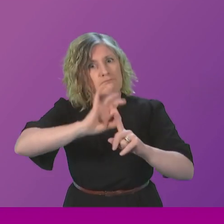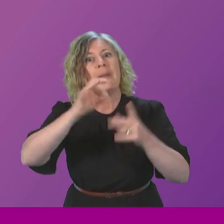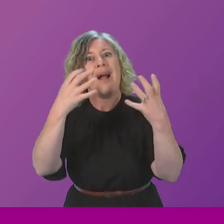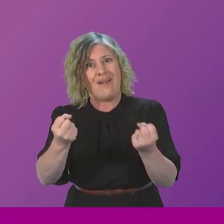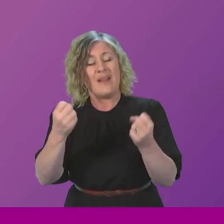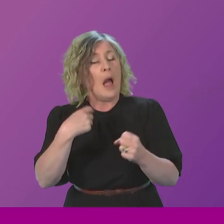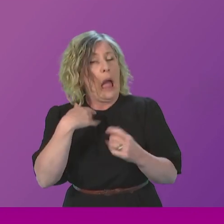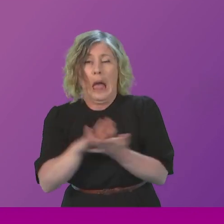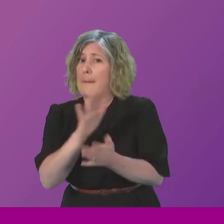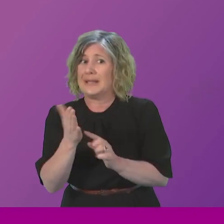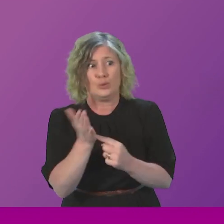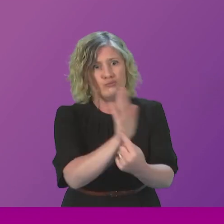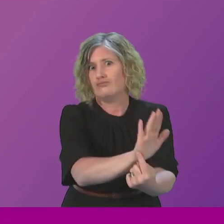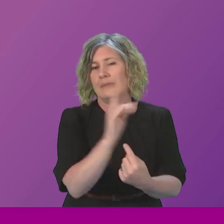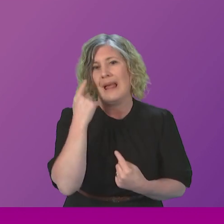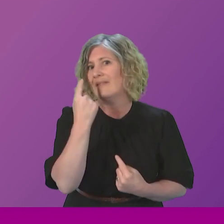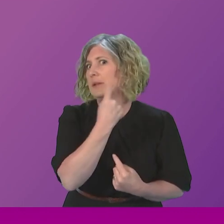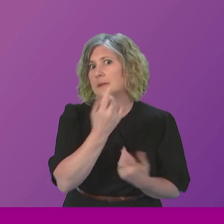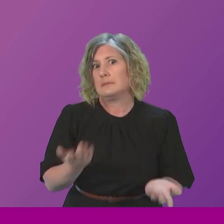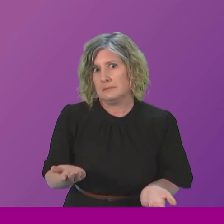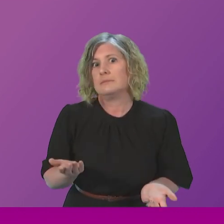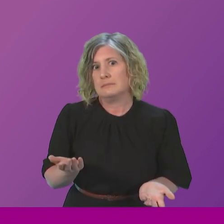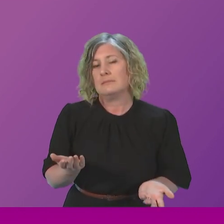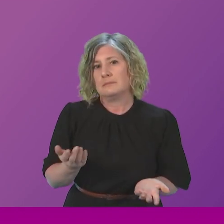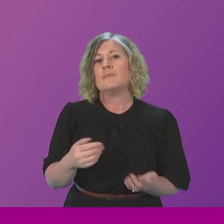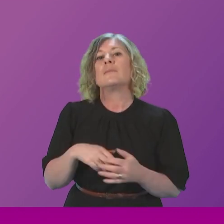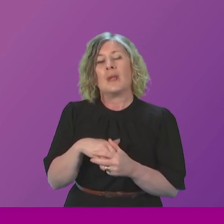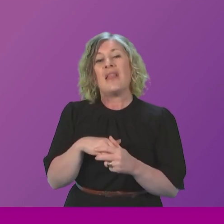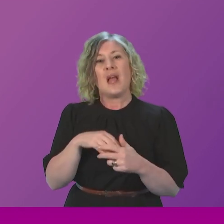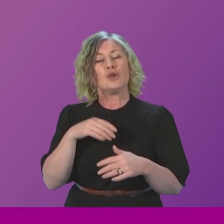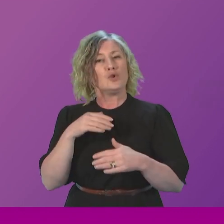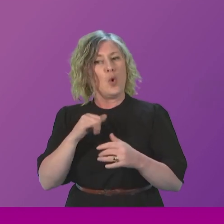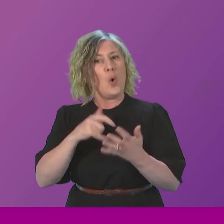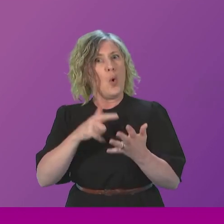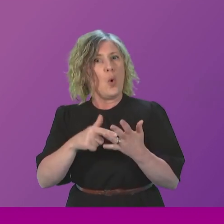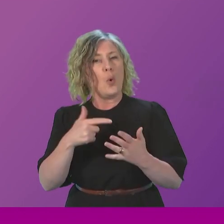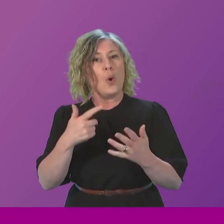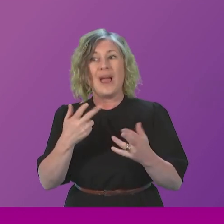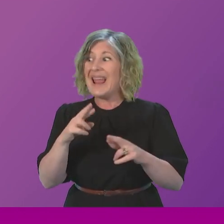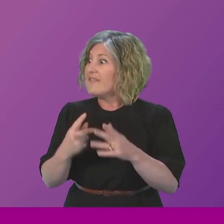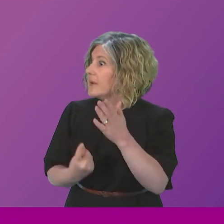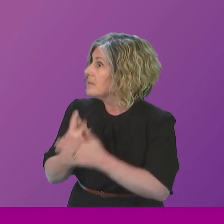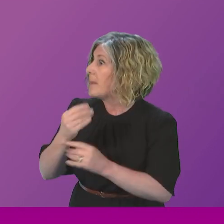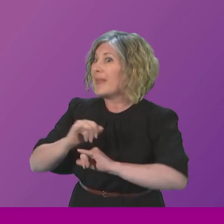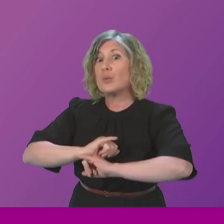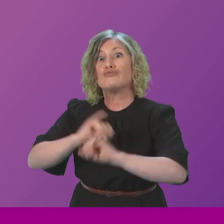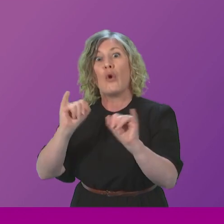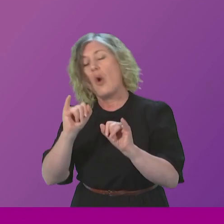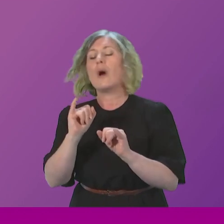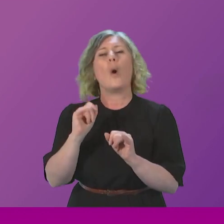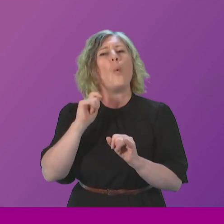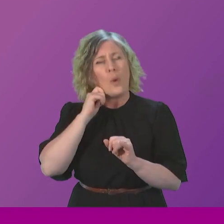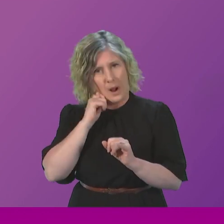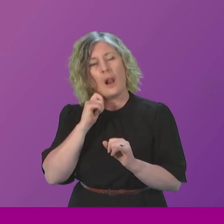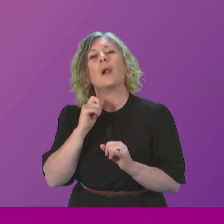once again. What we'll continue to do is make sure that, as I say, in the rare times that things do go wrong, we'll continue to make sure that we do